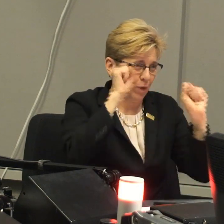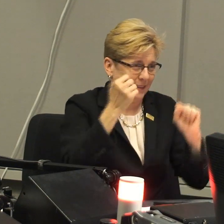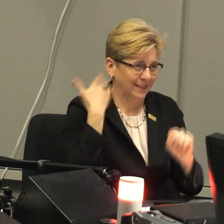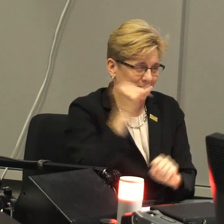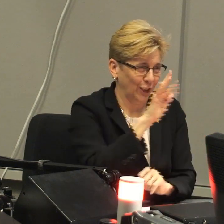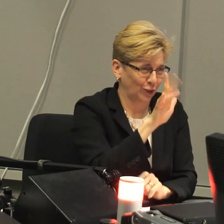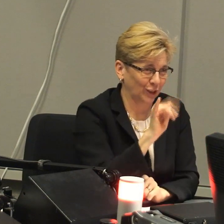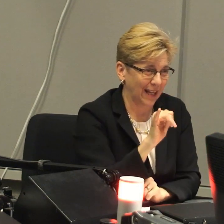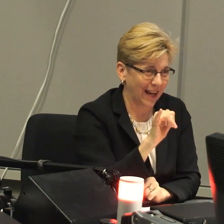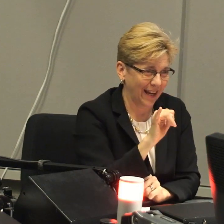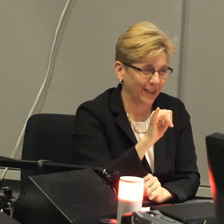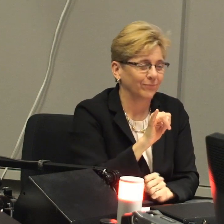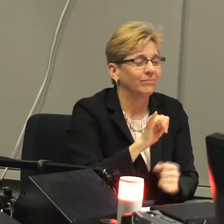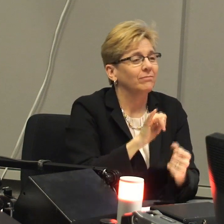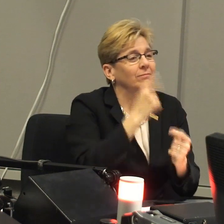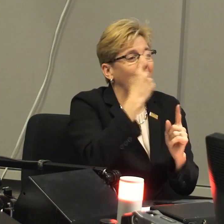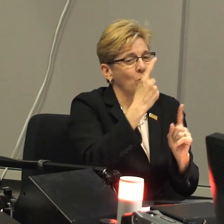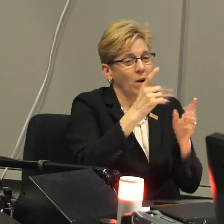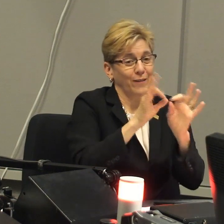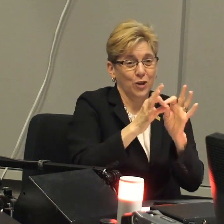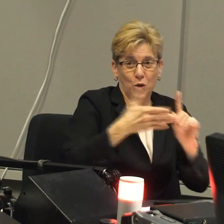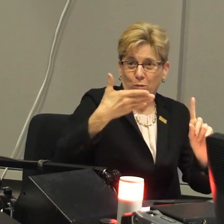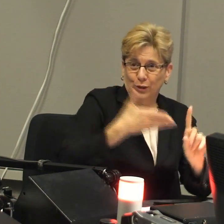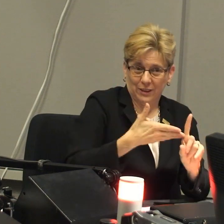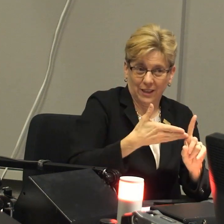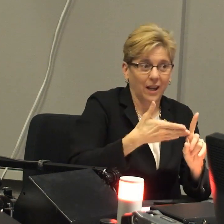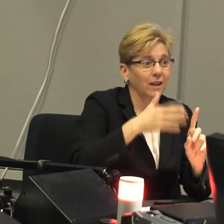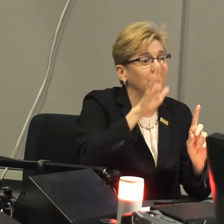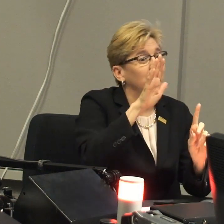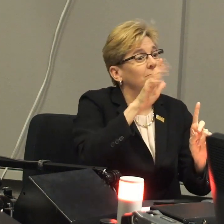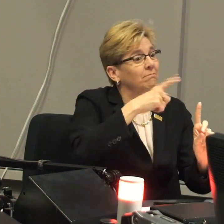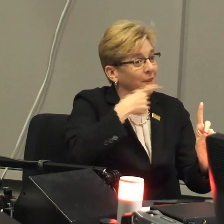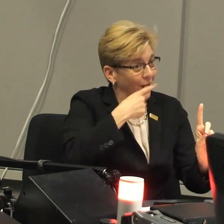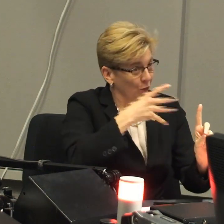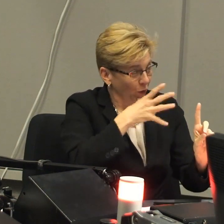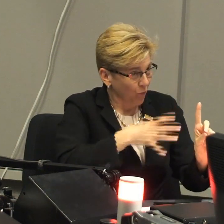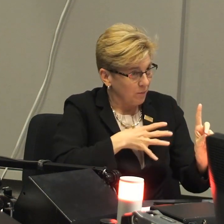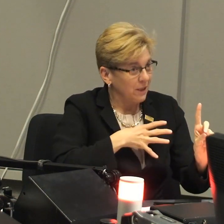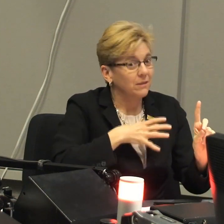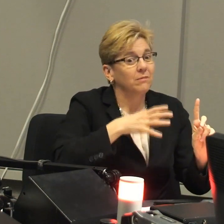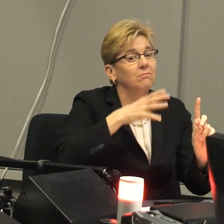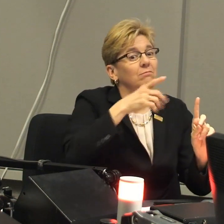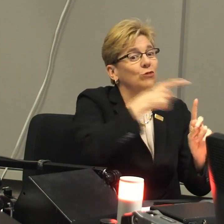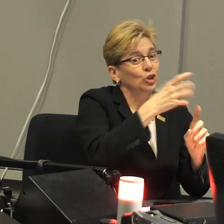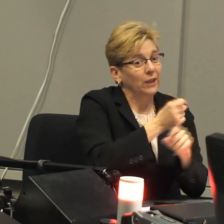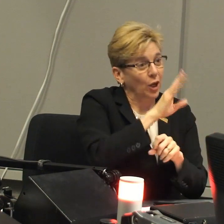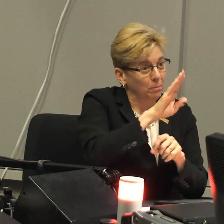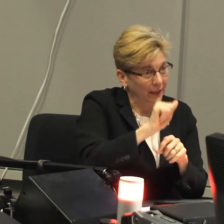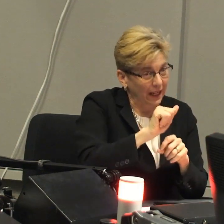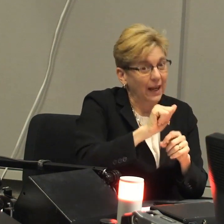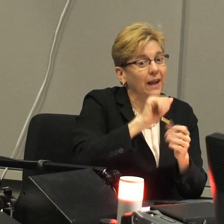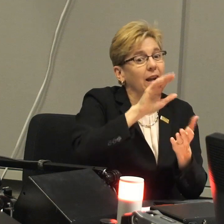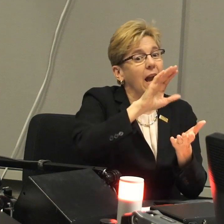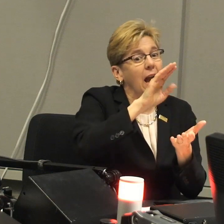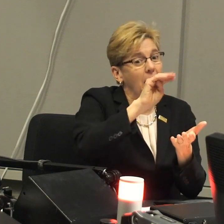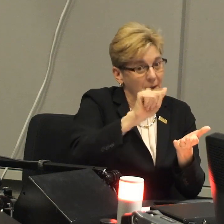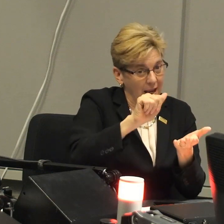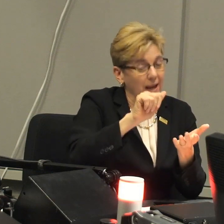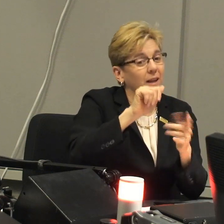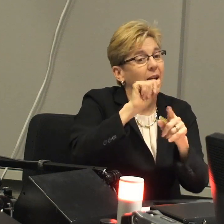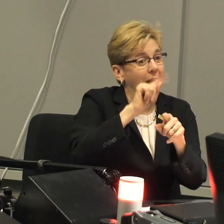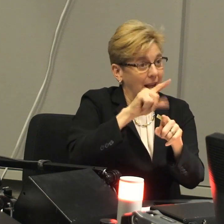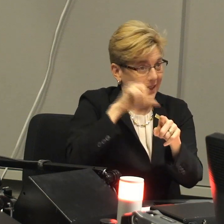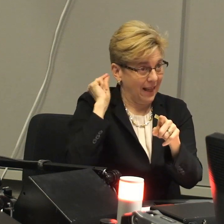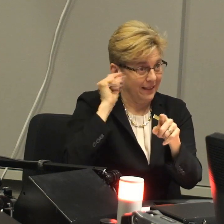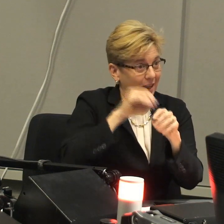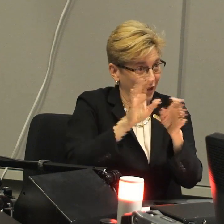seminar for new presidents this past July, and one of the interpreters who was there is a hearing female. She got her B